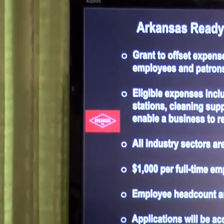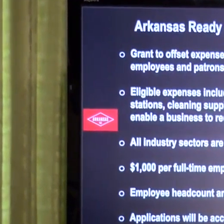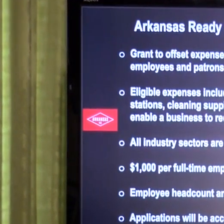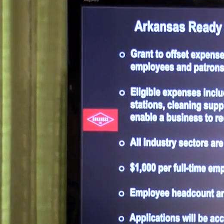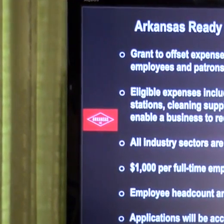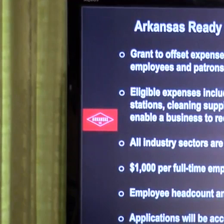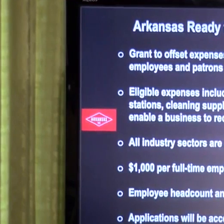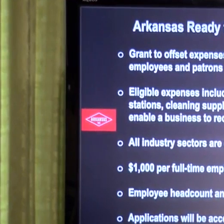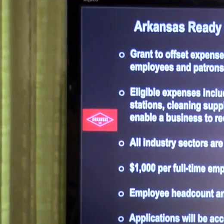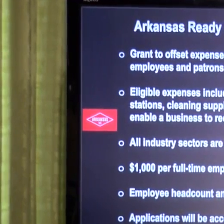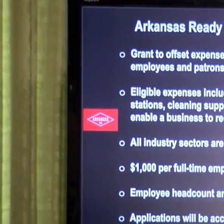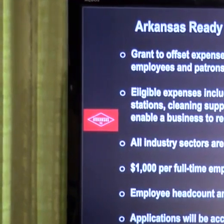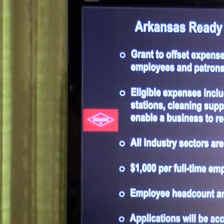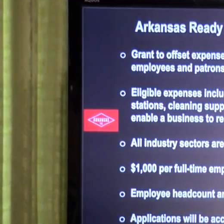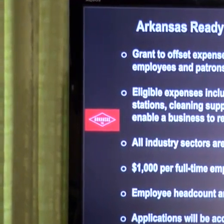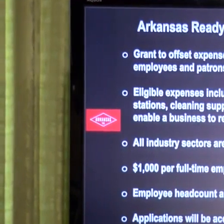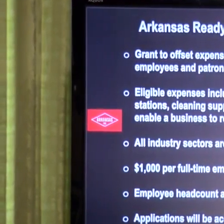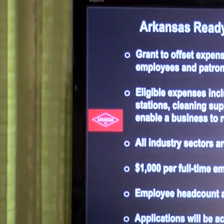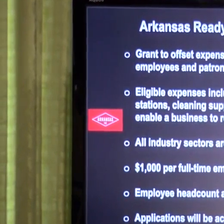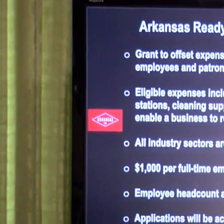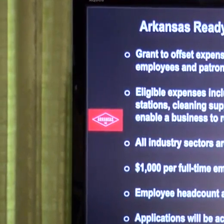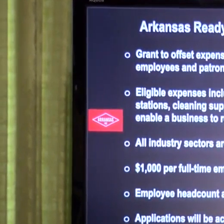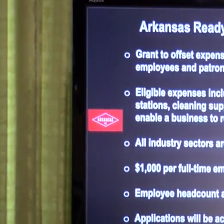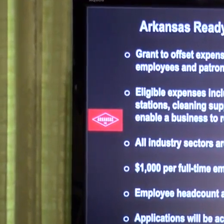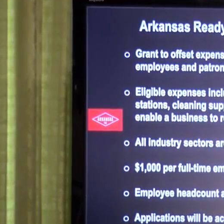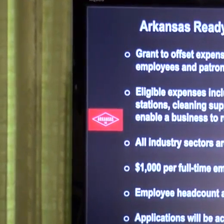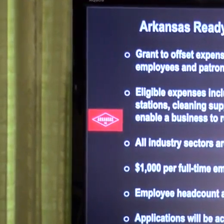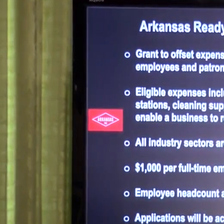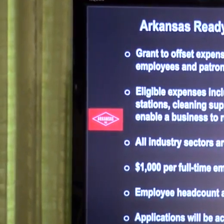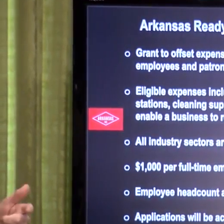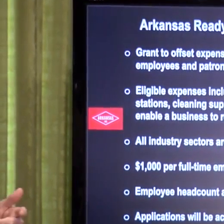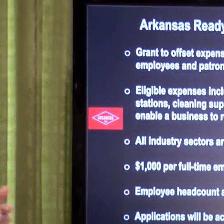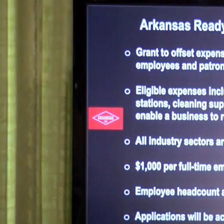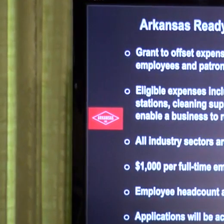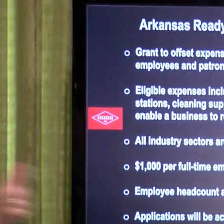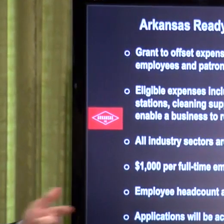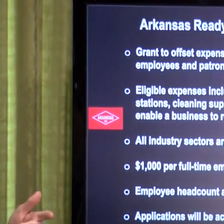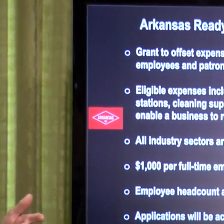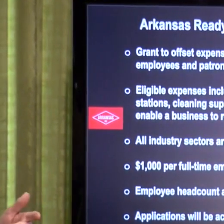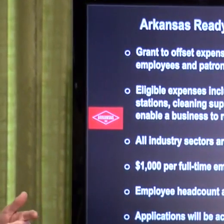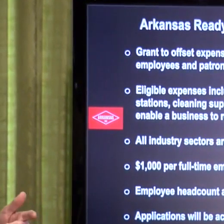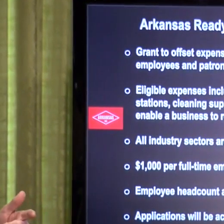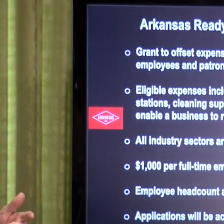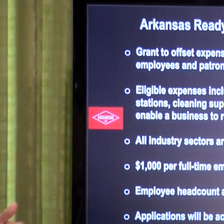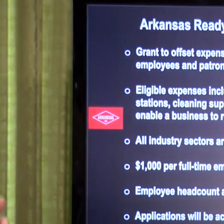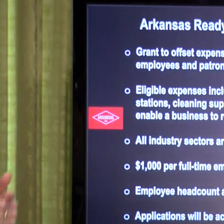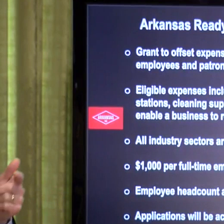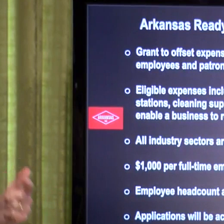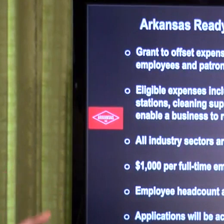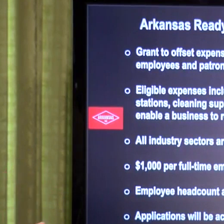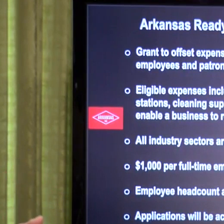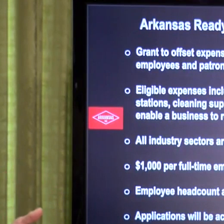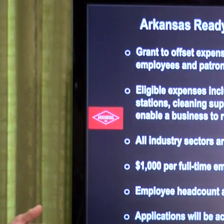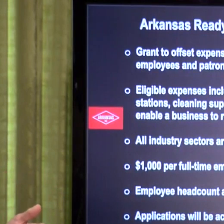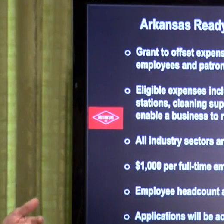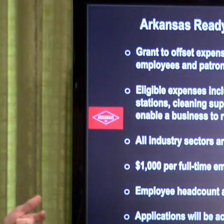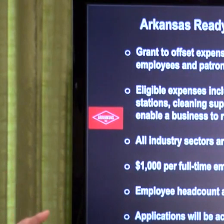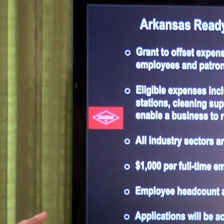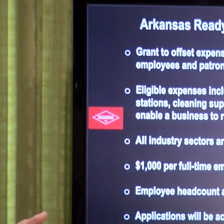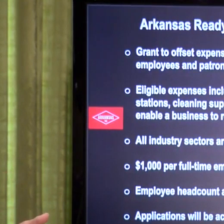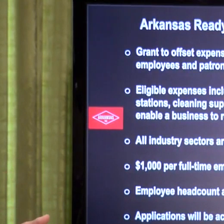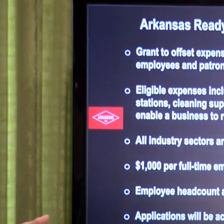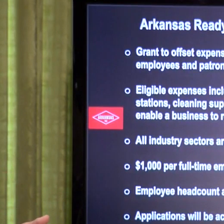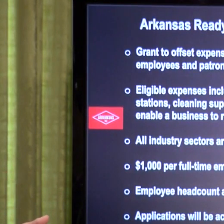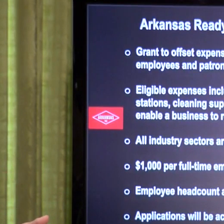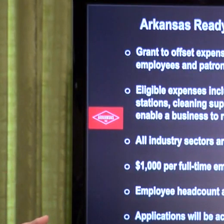the customer, the consumers will have confidence, and they say, yes, this is someplace good to go. We're confident in